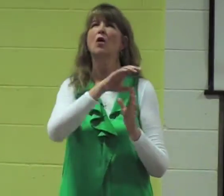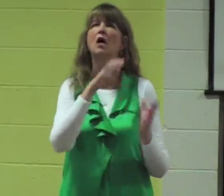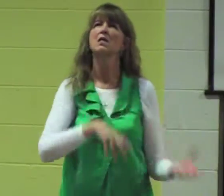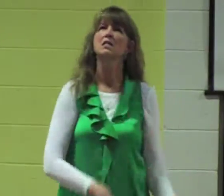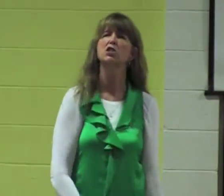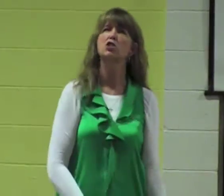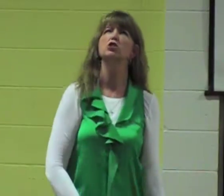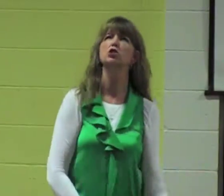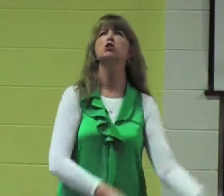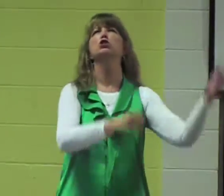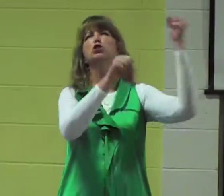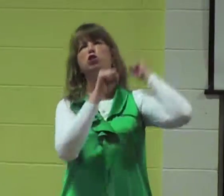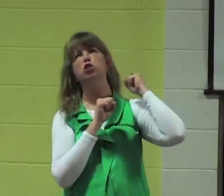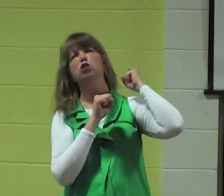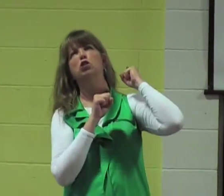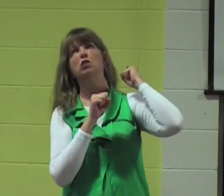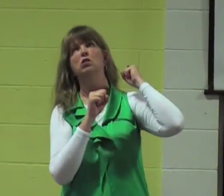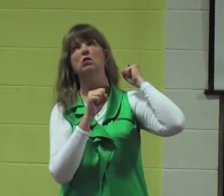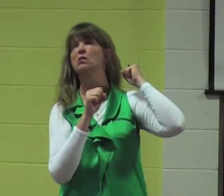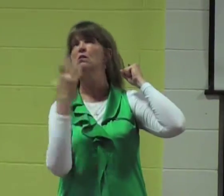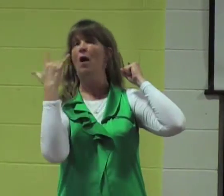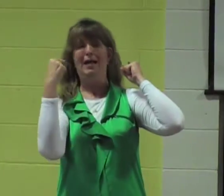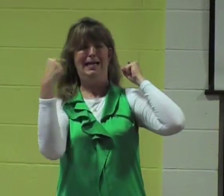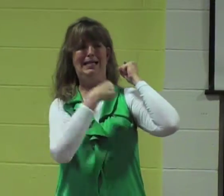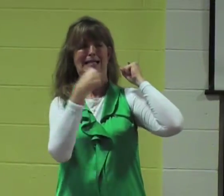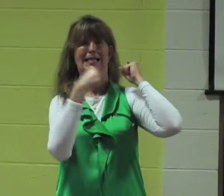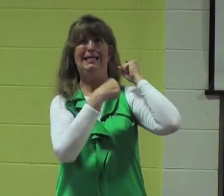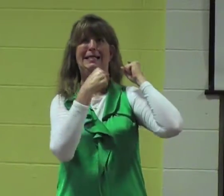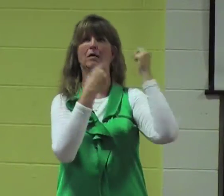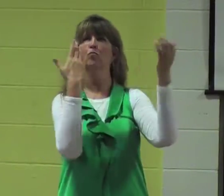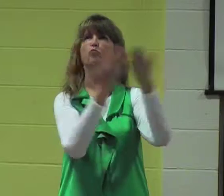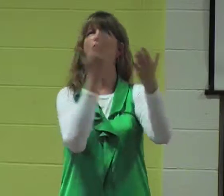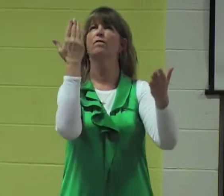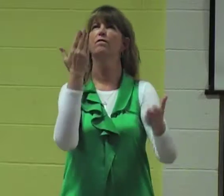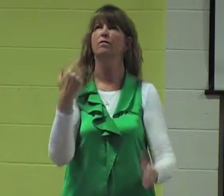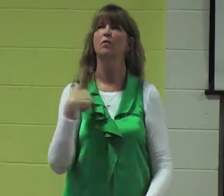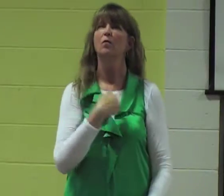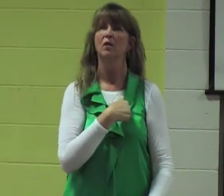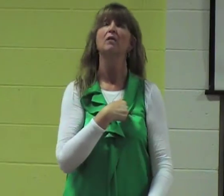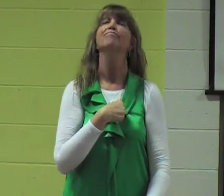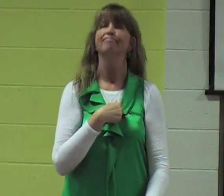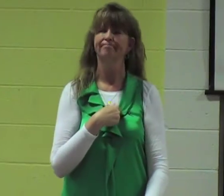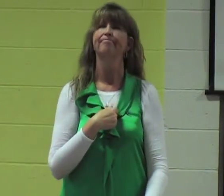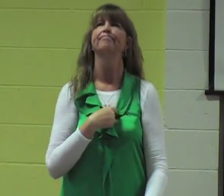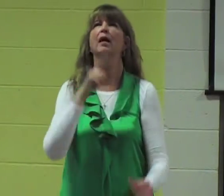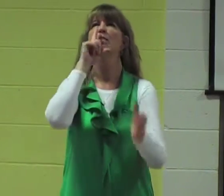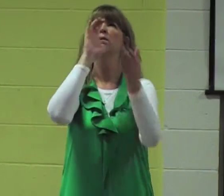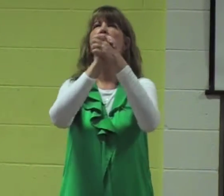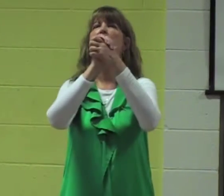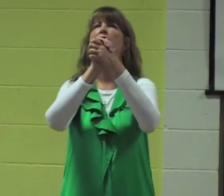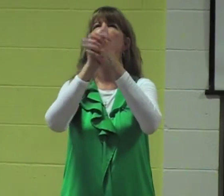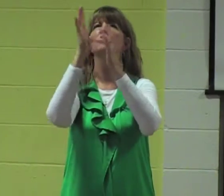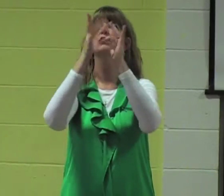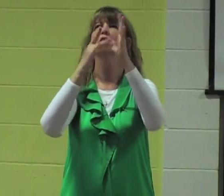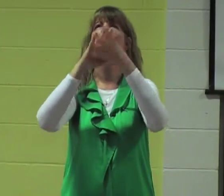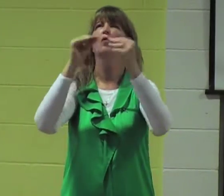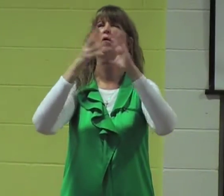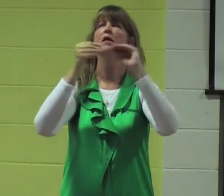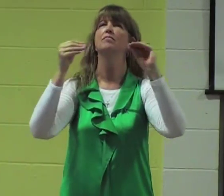we pray that we will learn and know what it means to pick up our cross and that it will be proof that we are